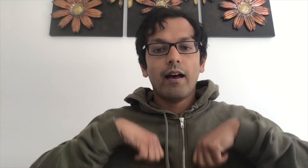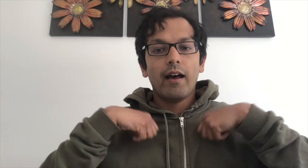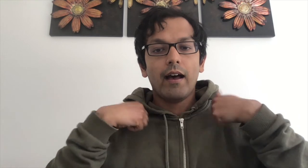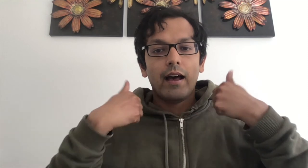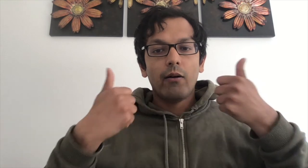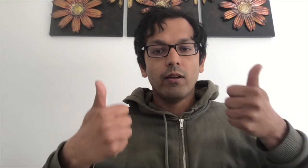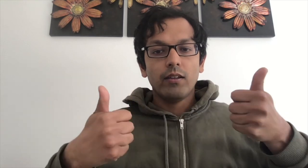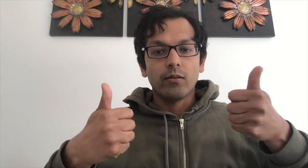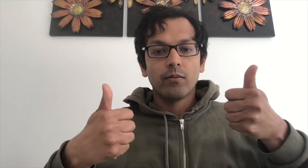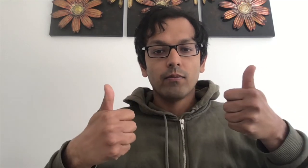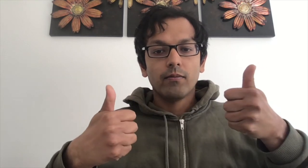How are you?